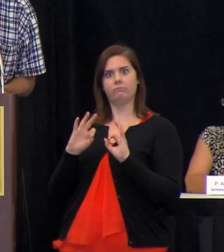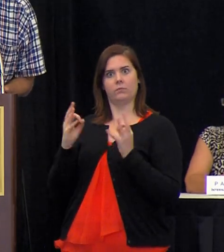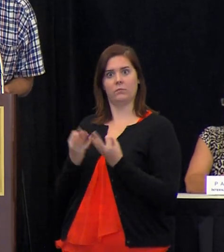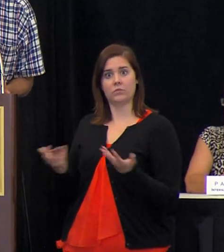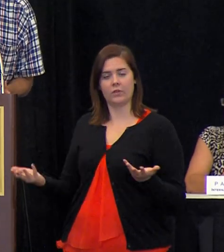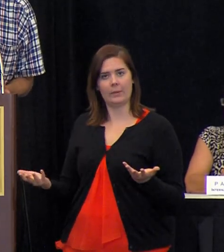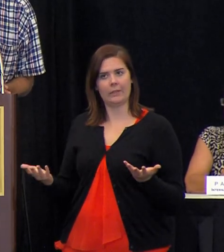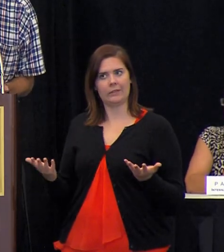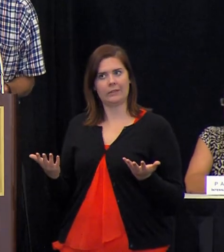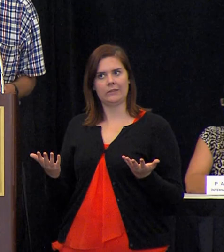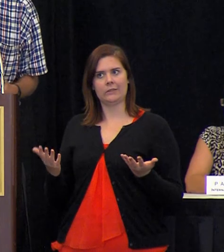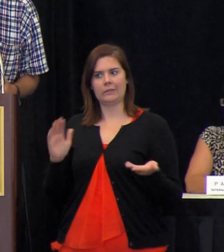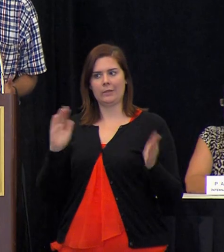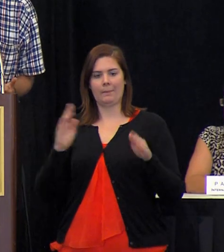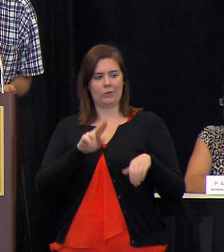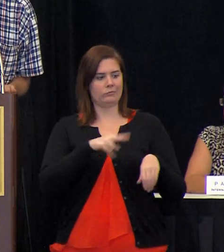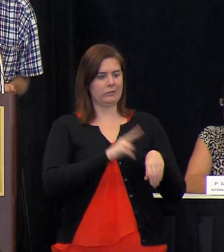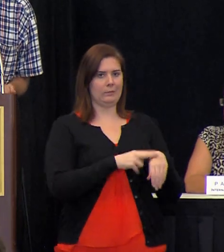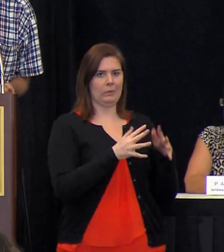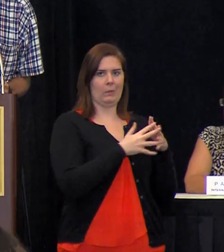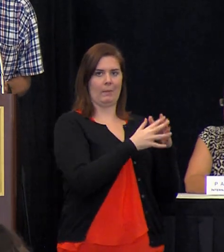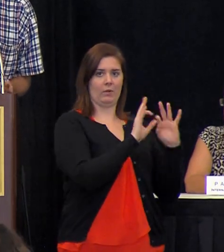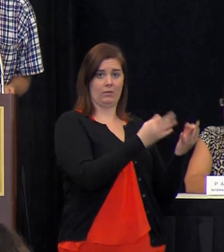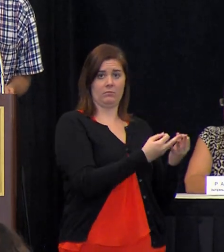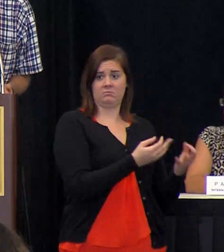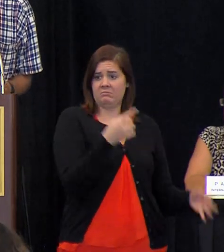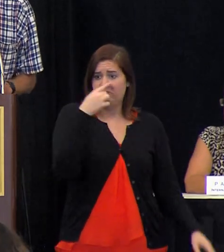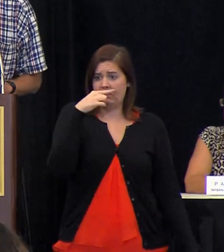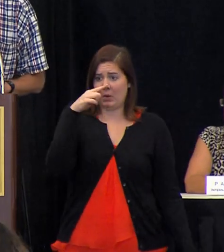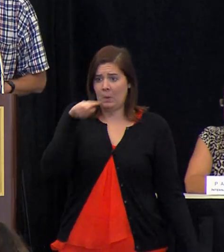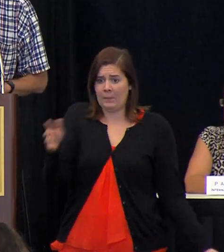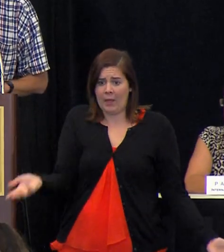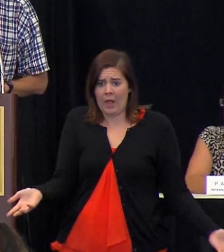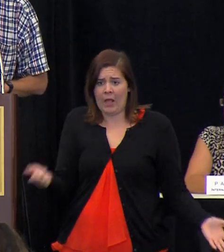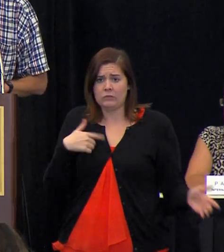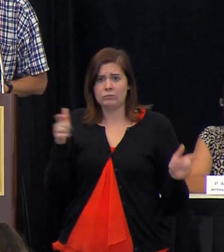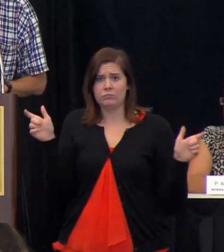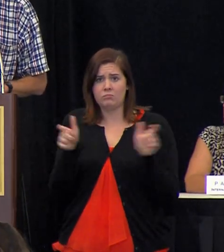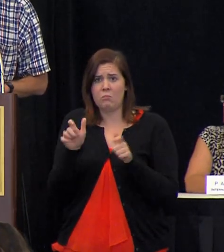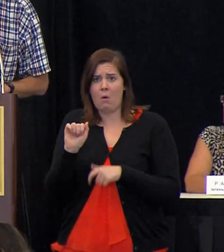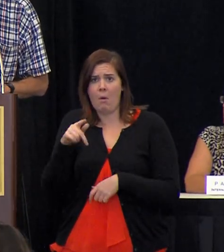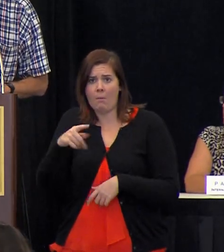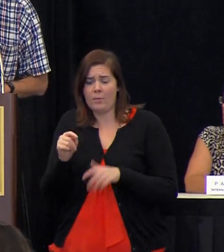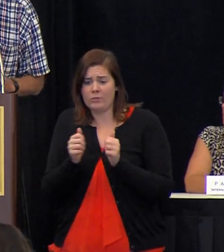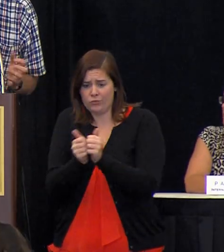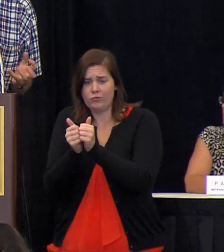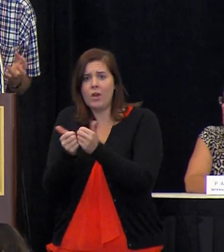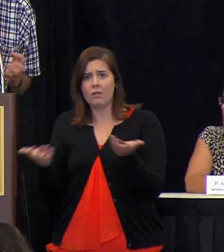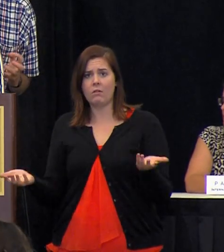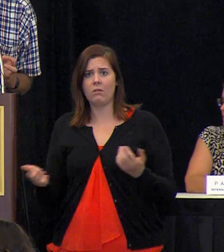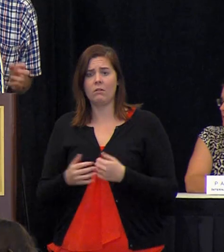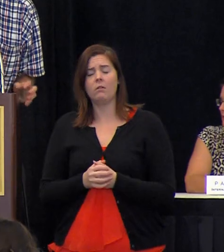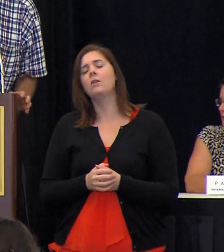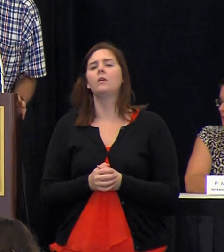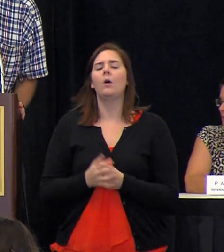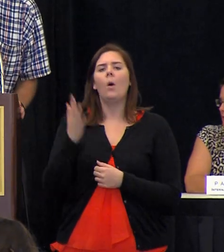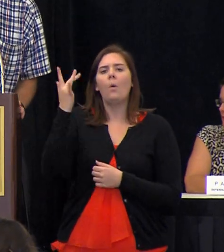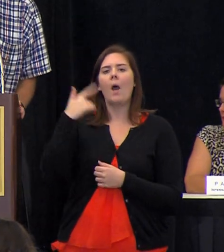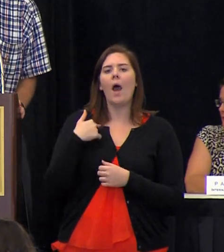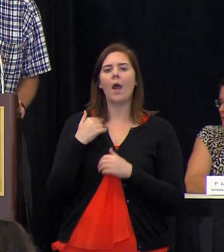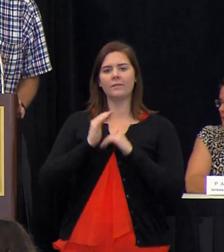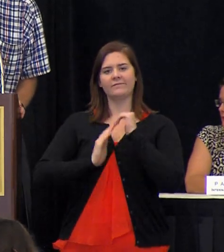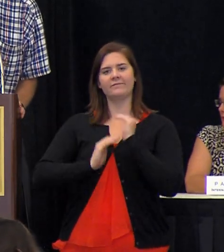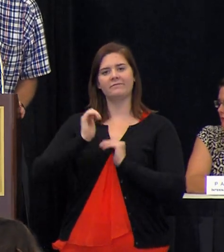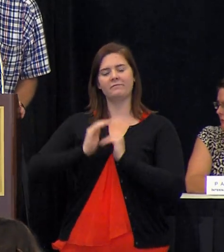normal american family and they don't mind living in small apartments they they like to be together because it's a